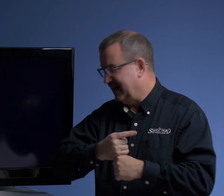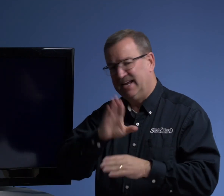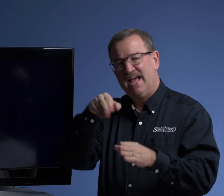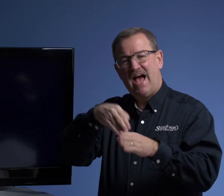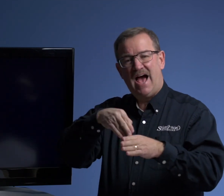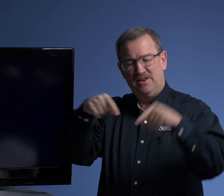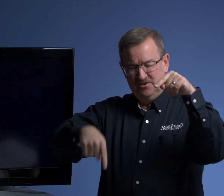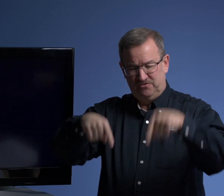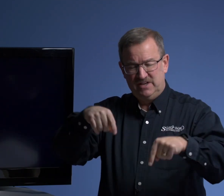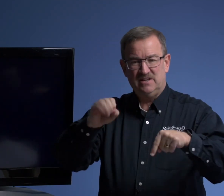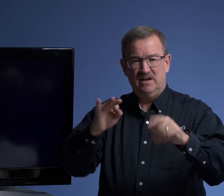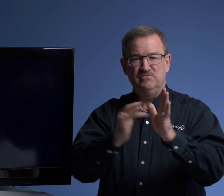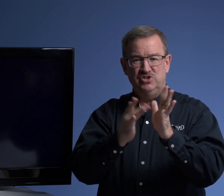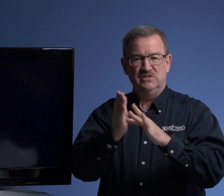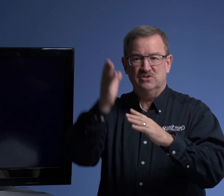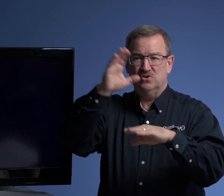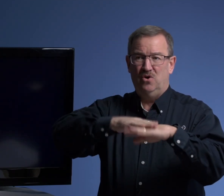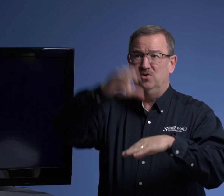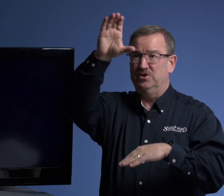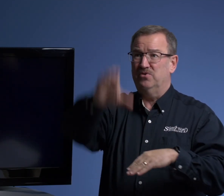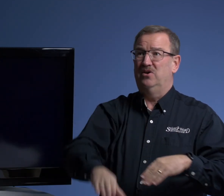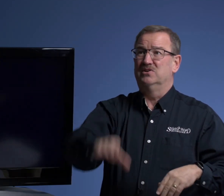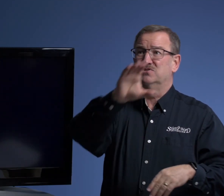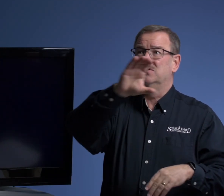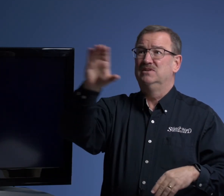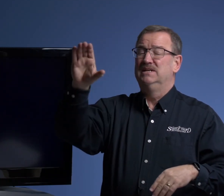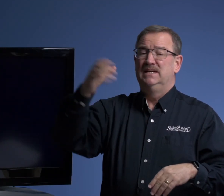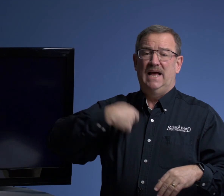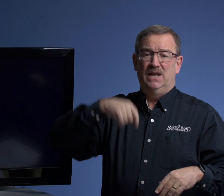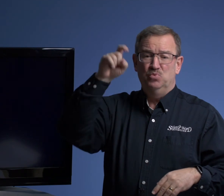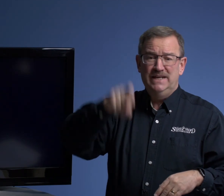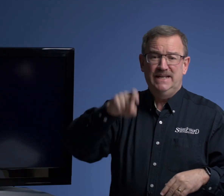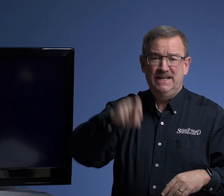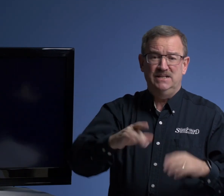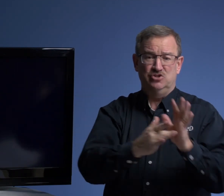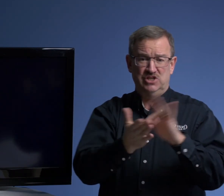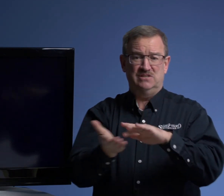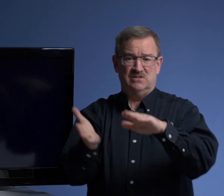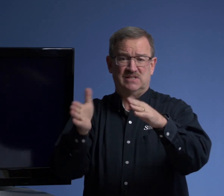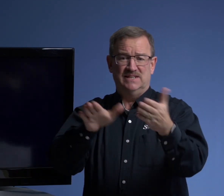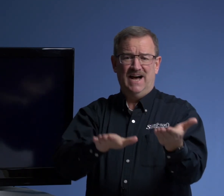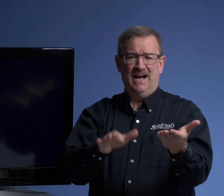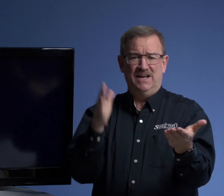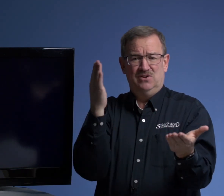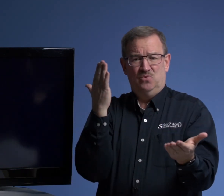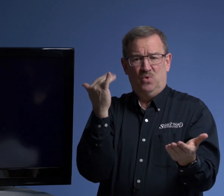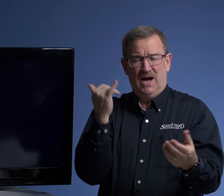at the feet of Jesus on the cross. And we need Jesus to die. Why?